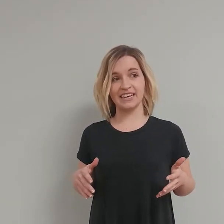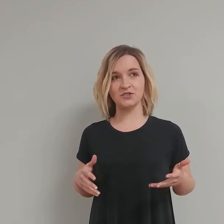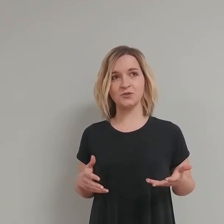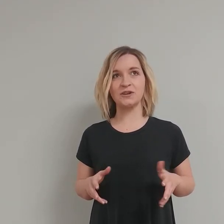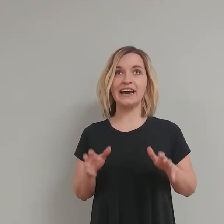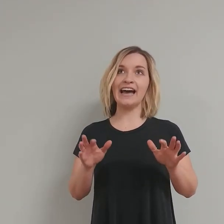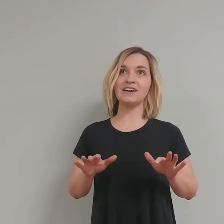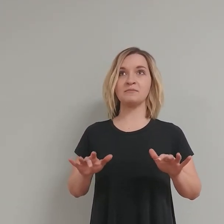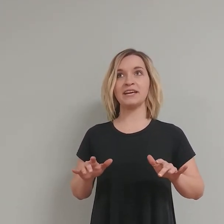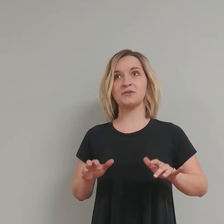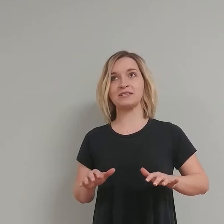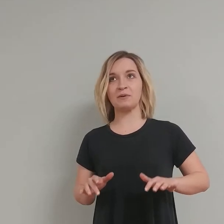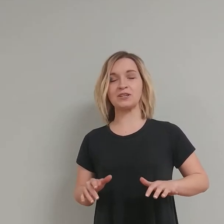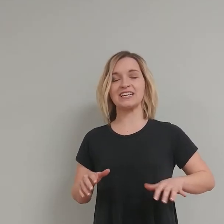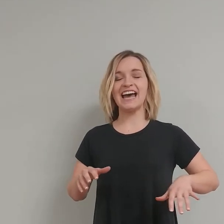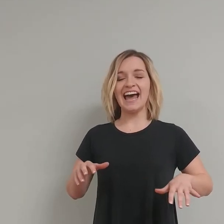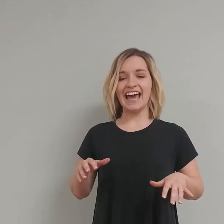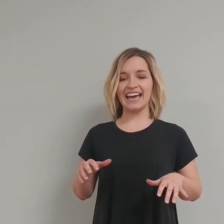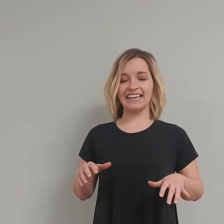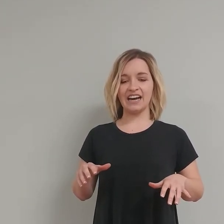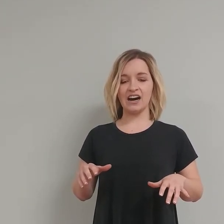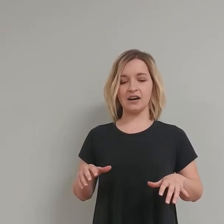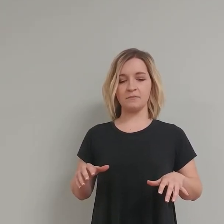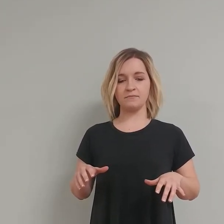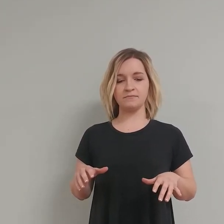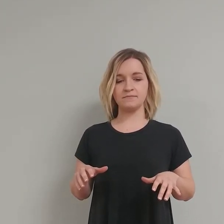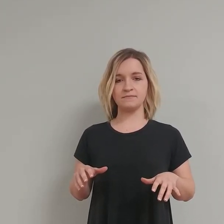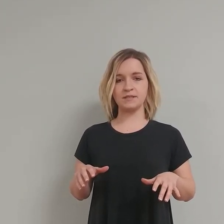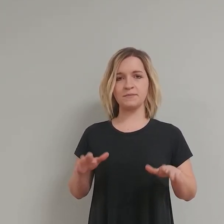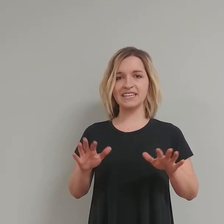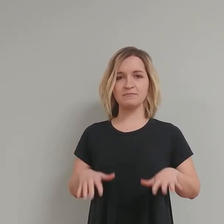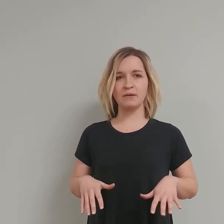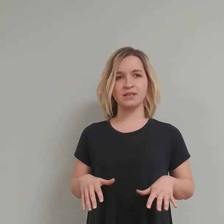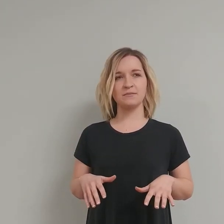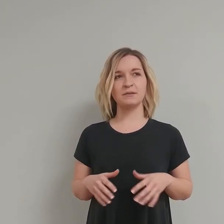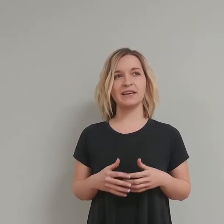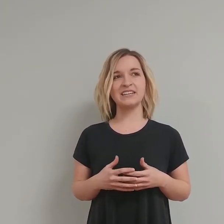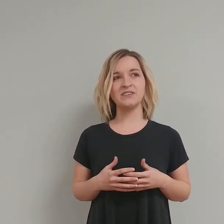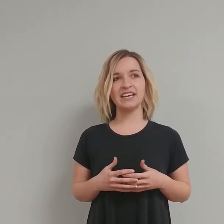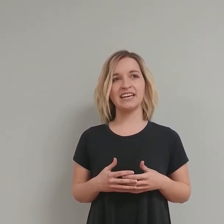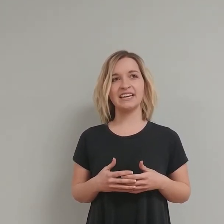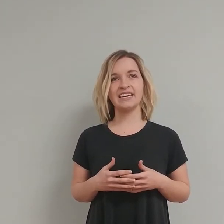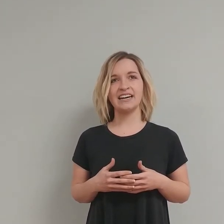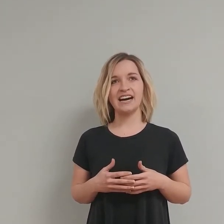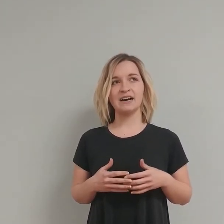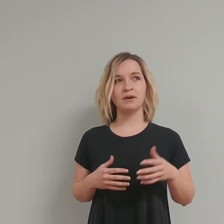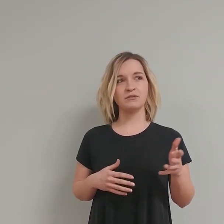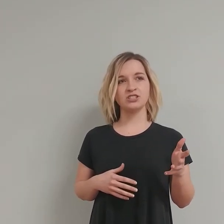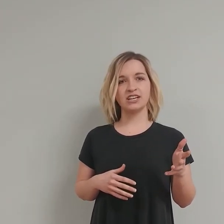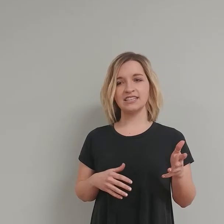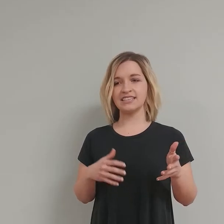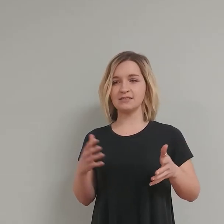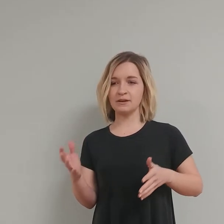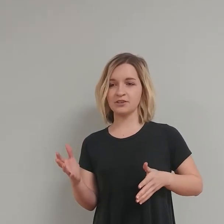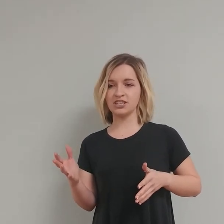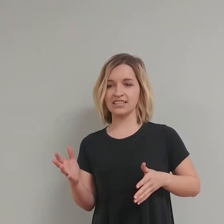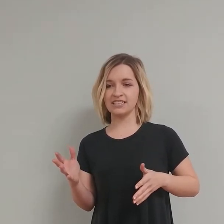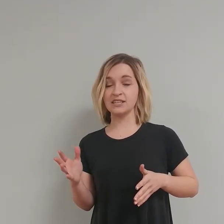I Googled how to make Quest Bars, and some things popped up, and I'm like, okay, I might want to try this. I I'm going try this.